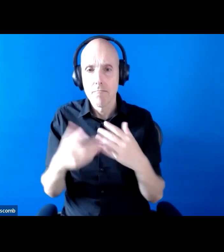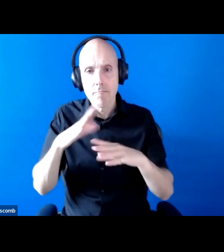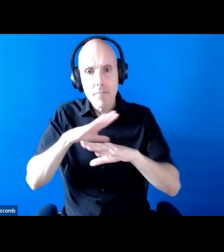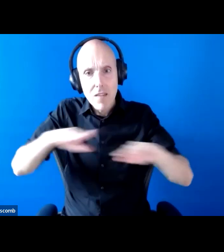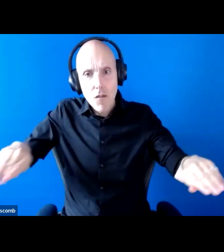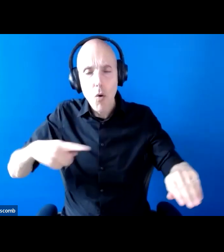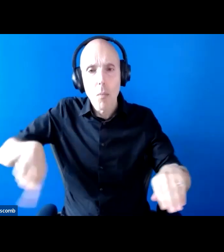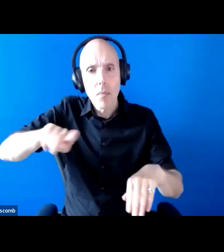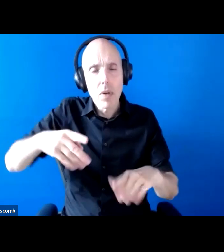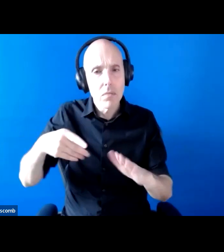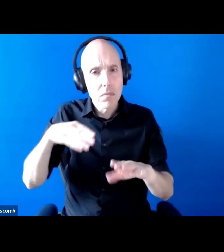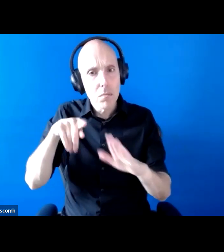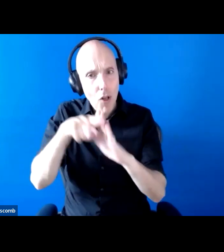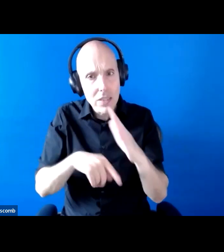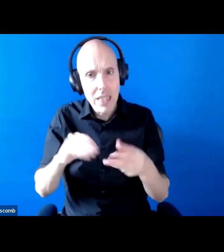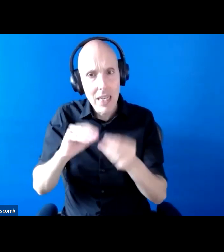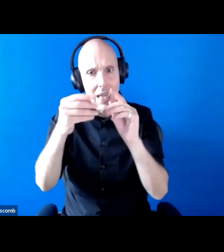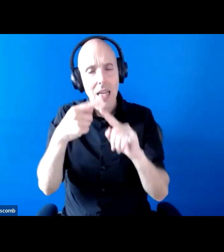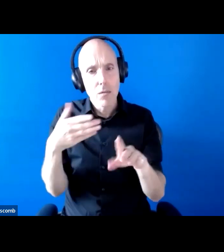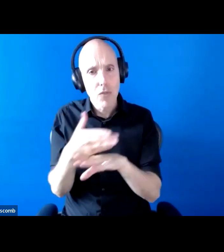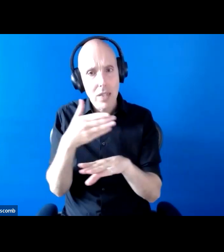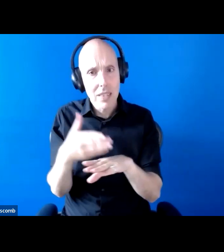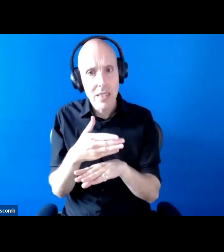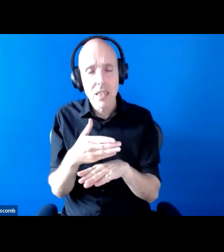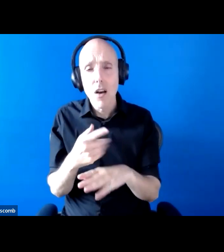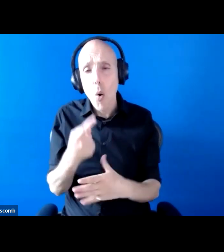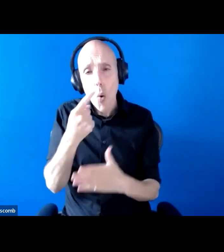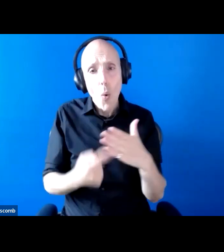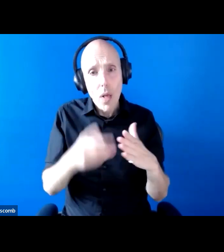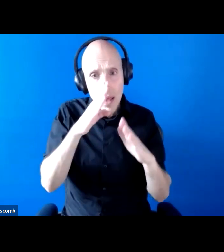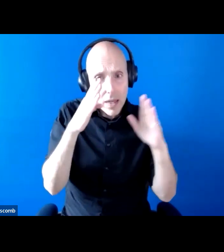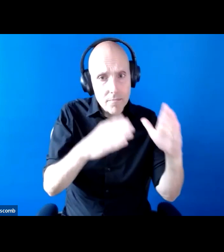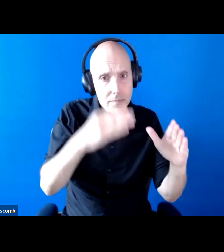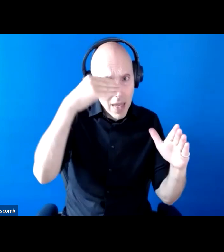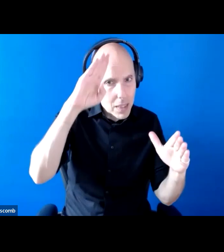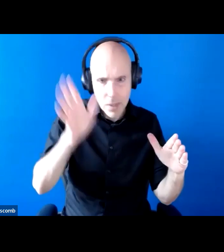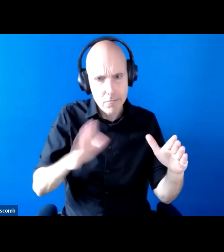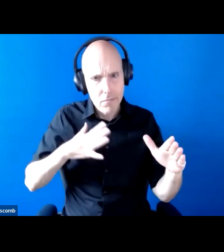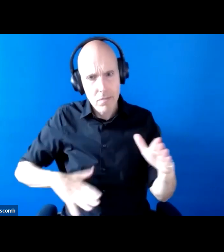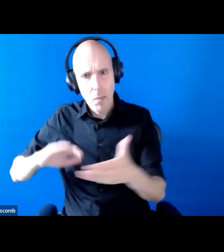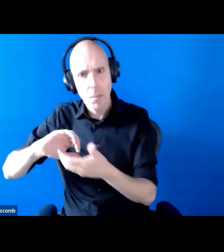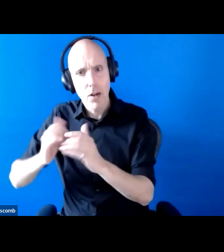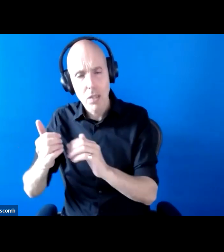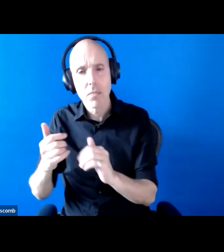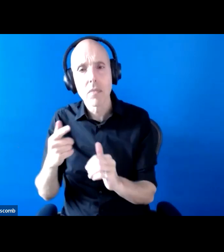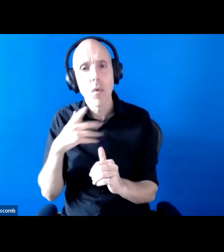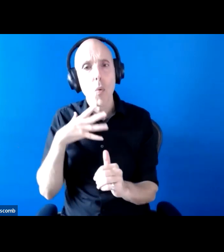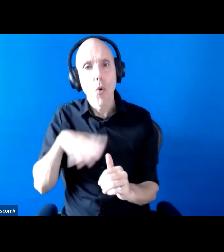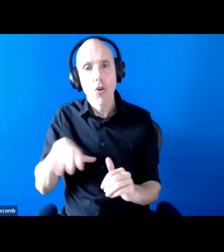requires engagement and partnerships beyond academia and we therefore actively encourage non-academic engagement in this webinar